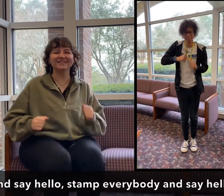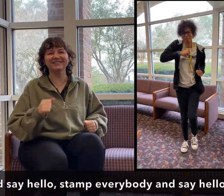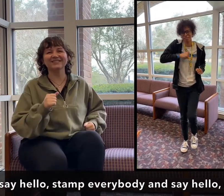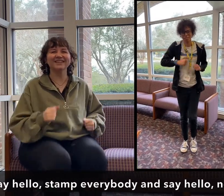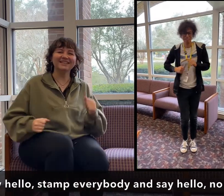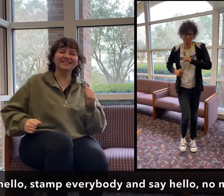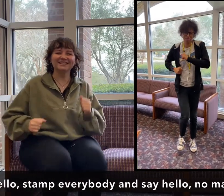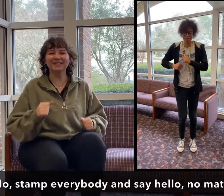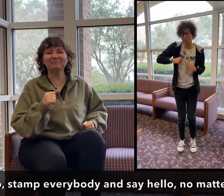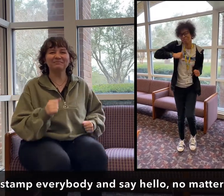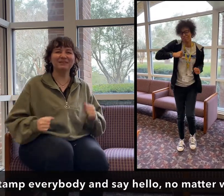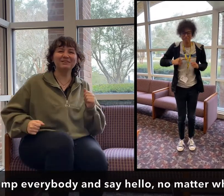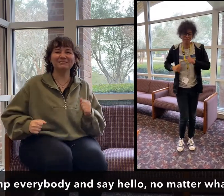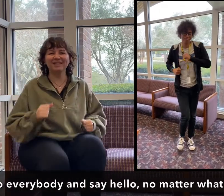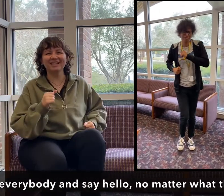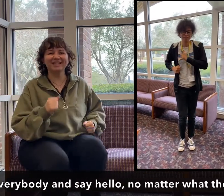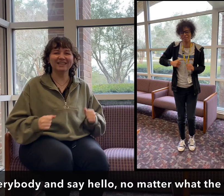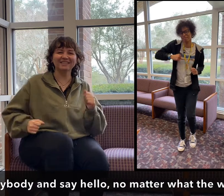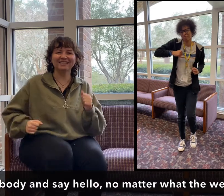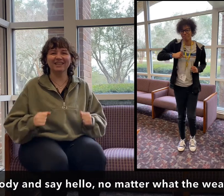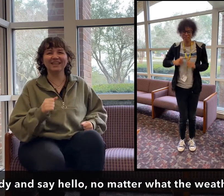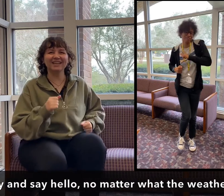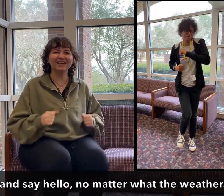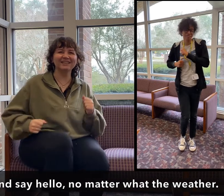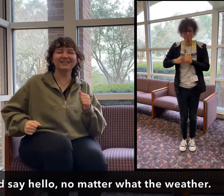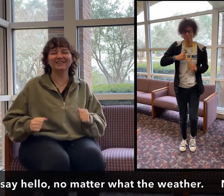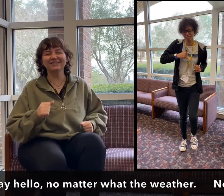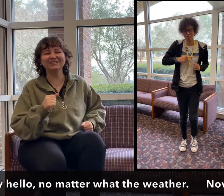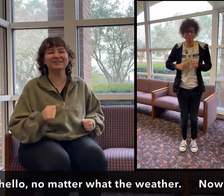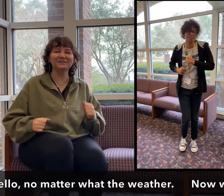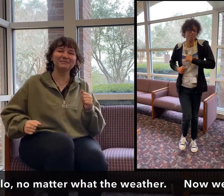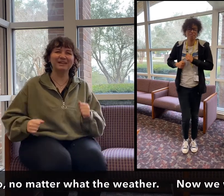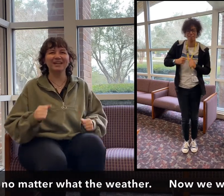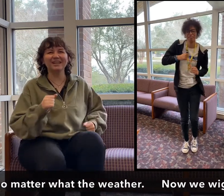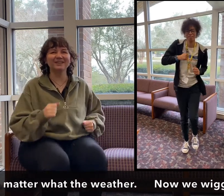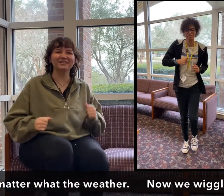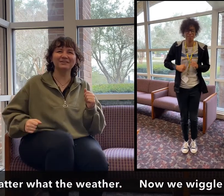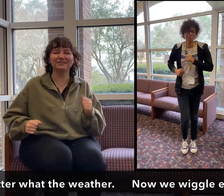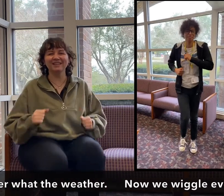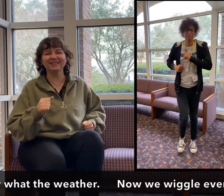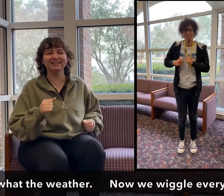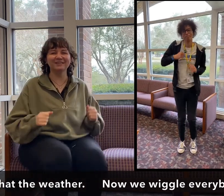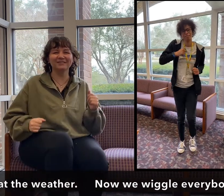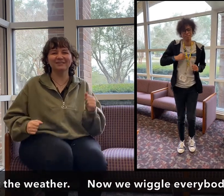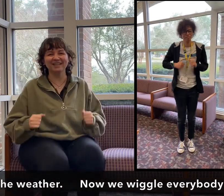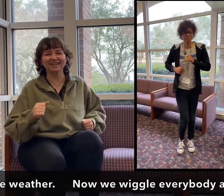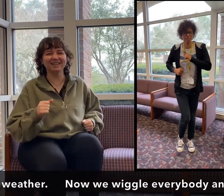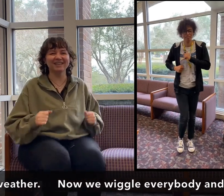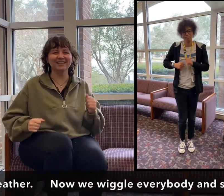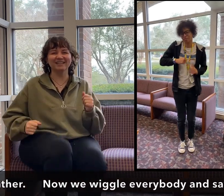Step everybody and say hello. No matter what the weather.